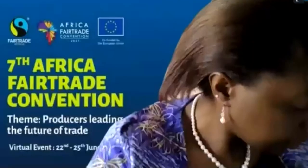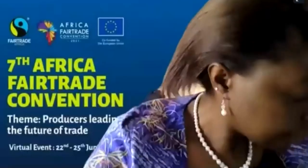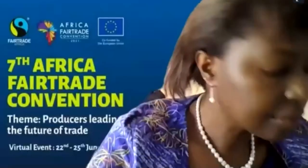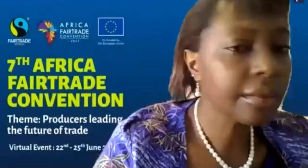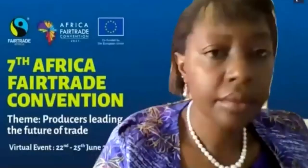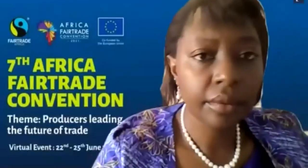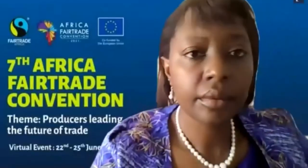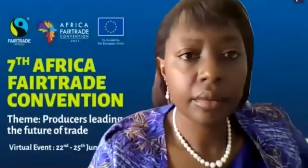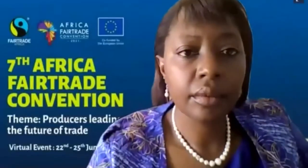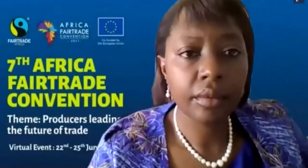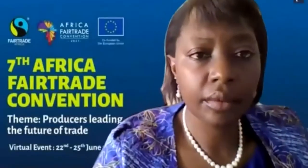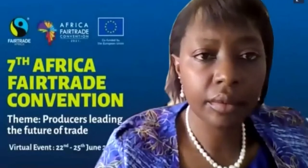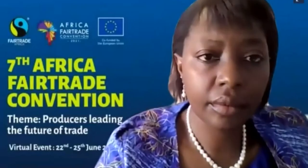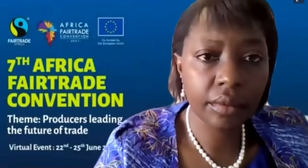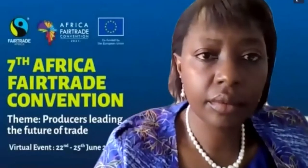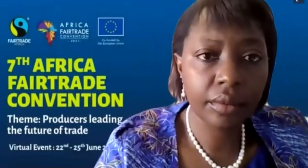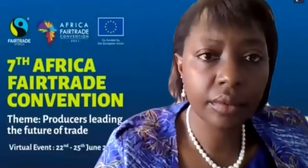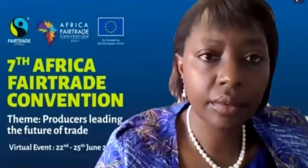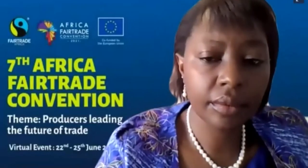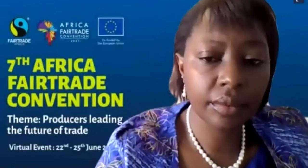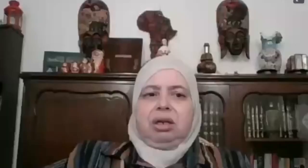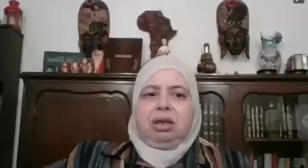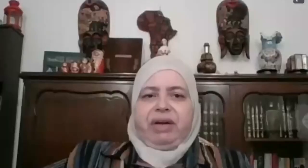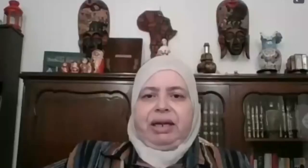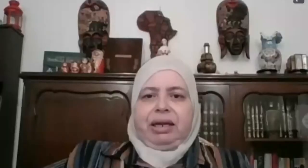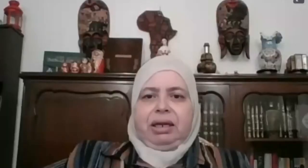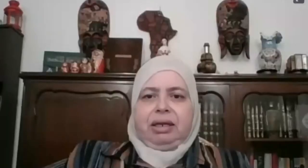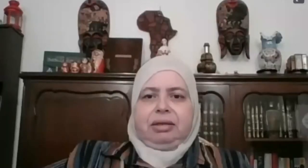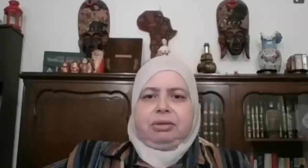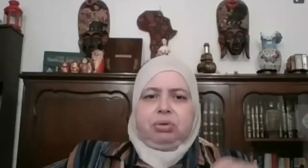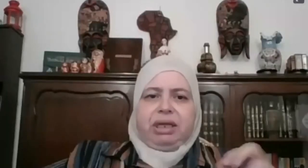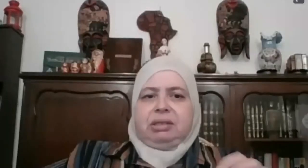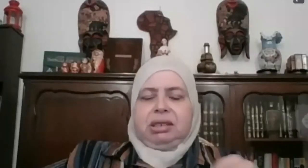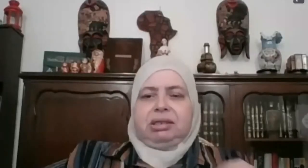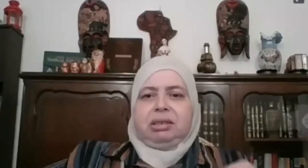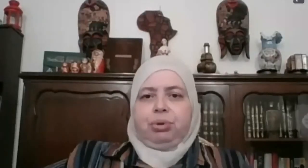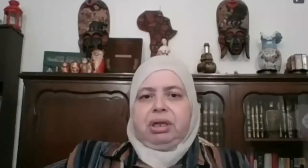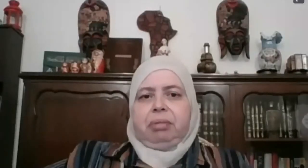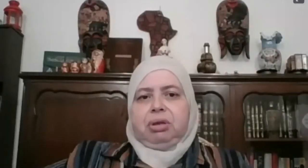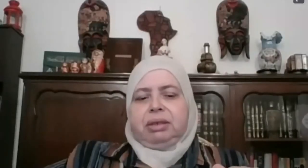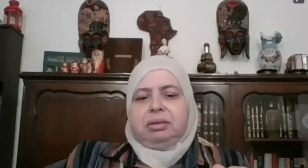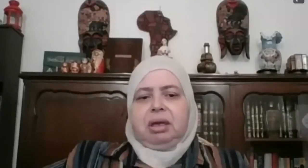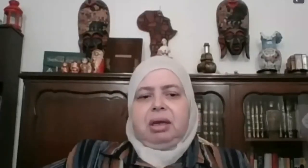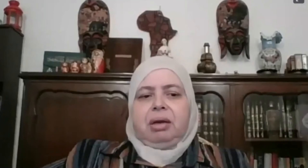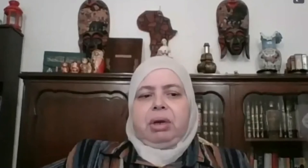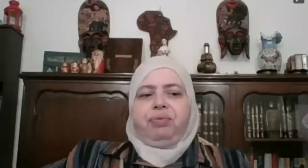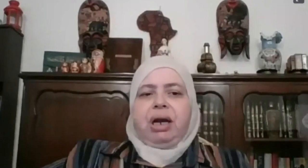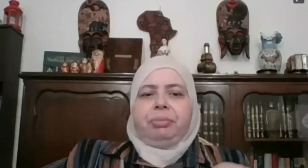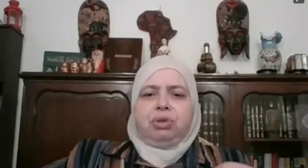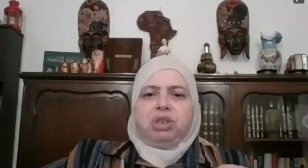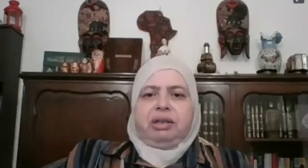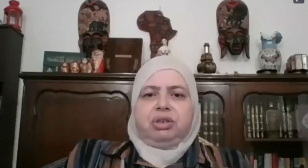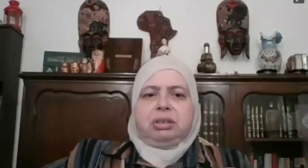not, you know, it needs a lot of handling. So that's, that's the important thing about quality. If we come into challenges